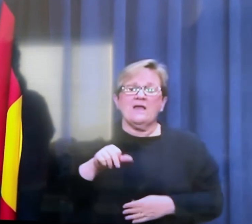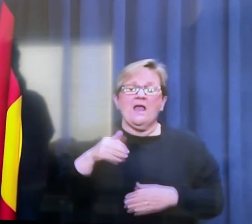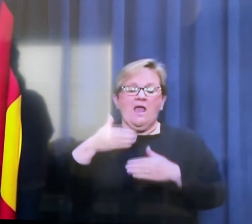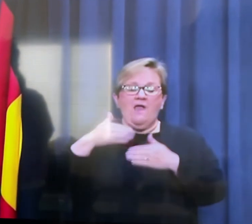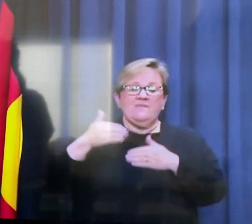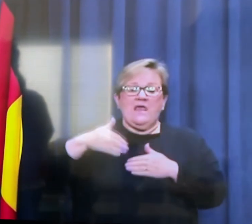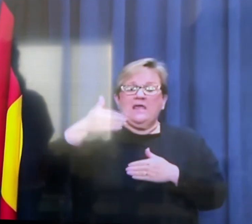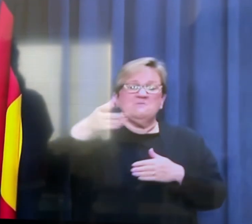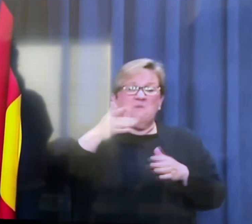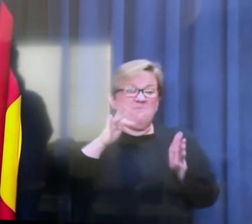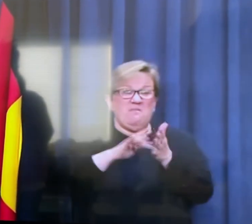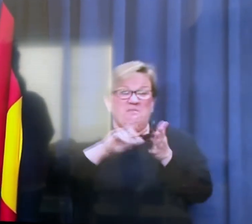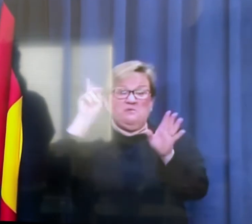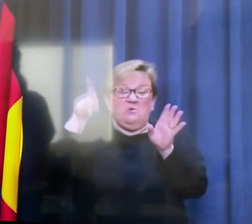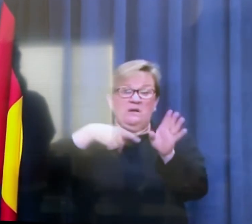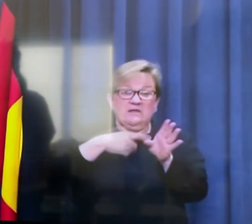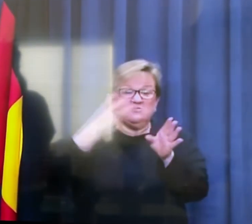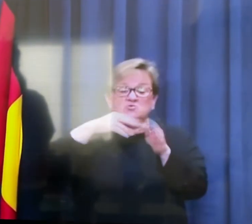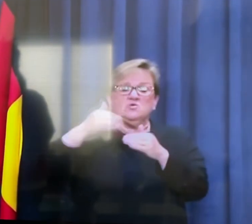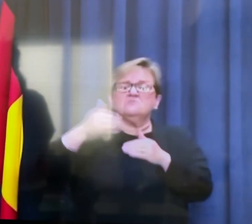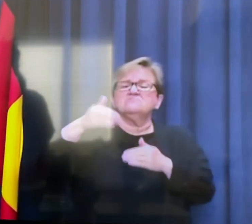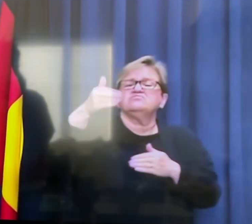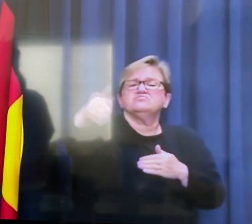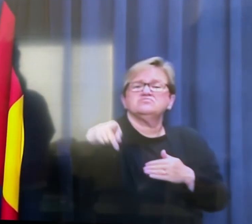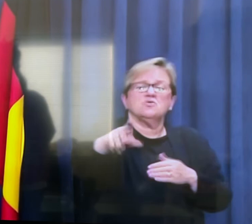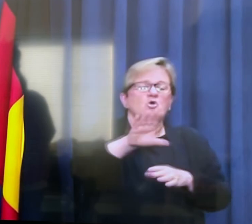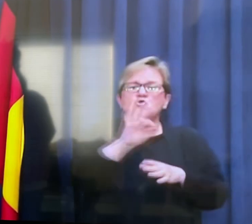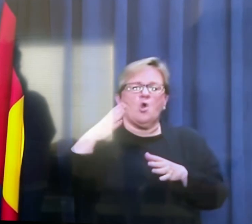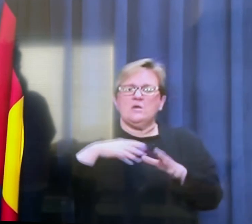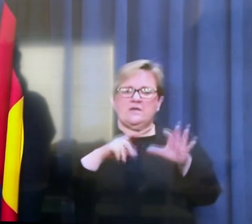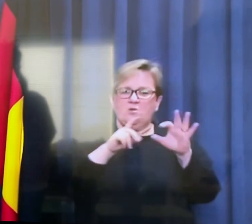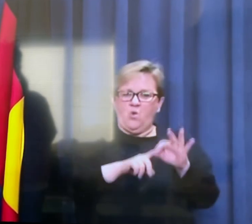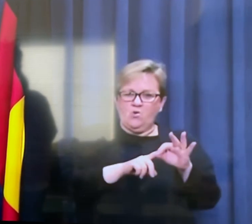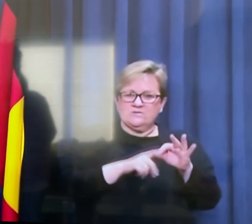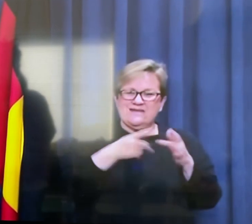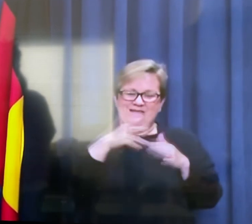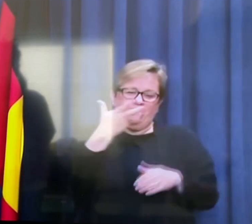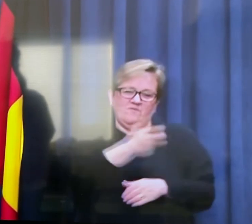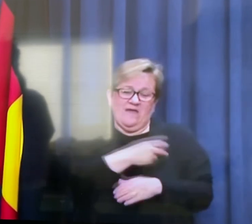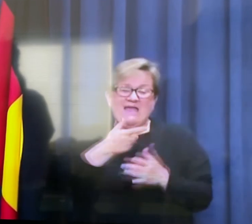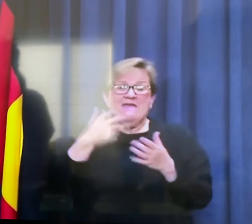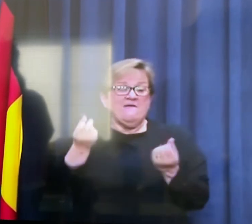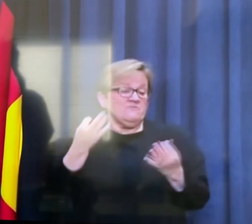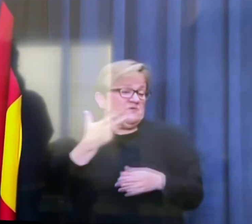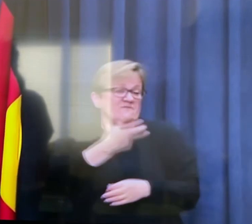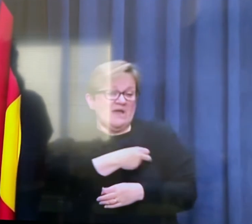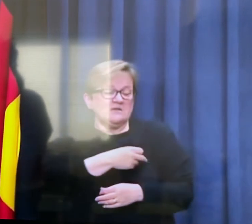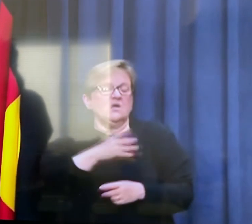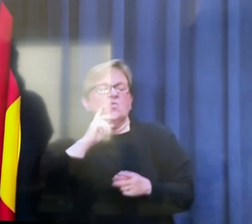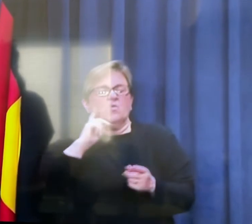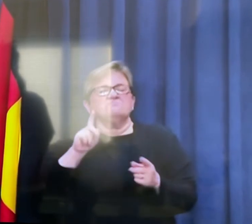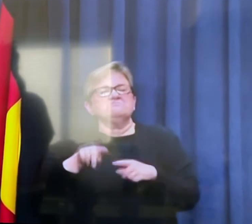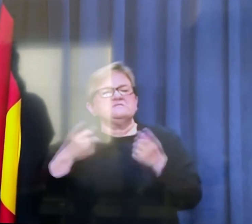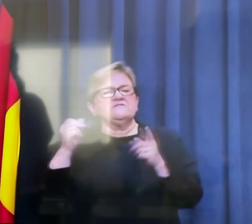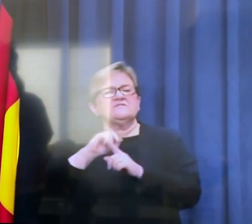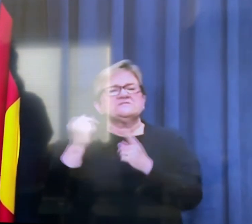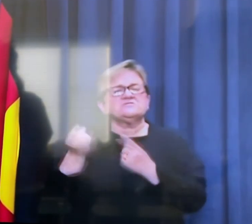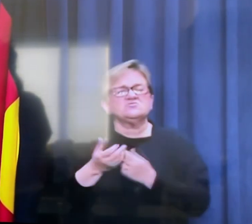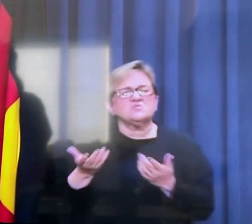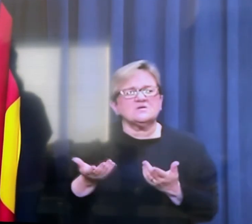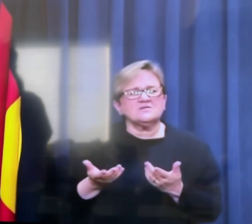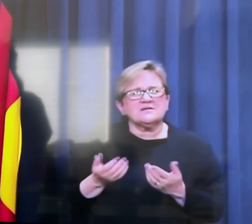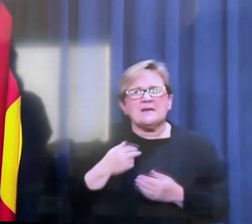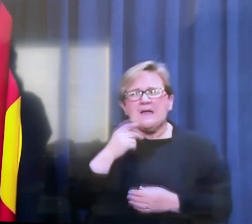process, which might be the middle of next year, whenever it is, without quarantine. If you're not vaccinated, well, the situation may be different. But I also know,